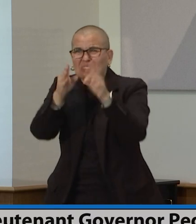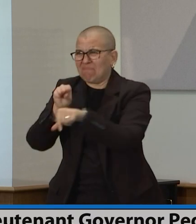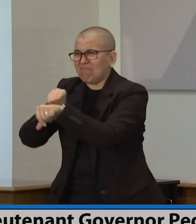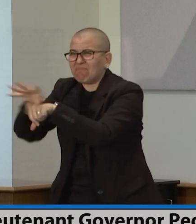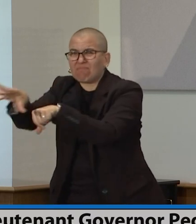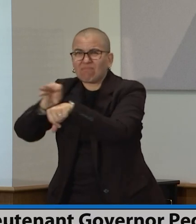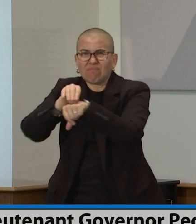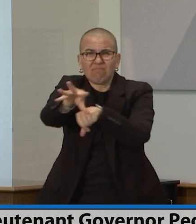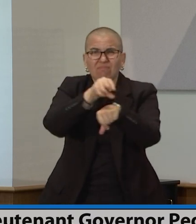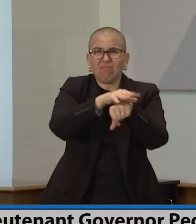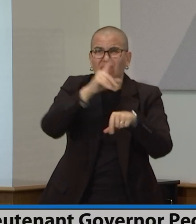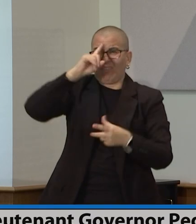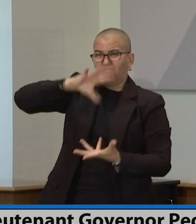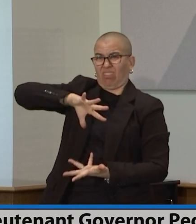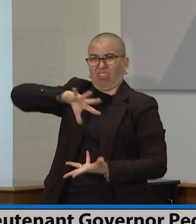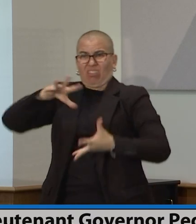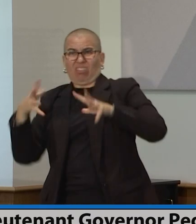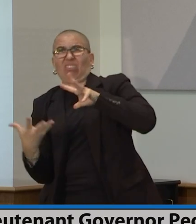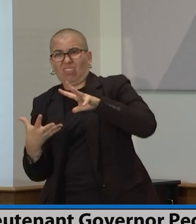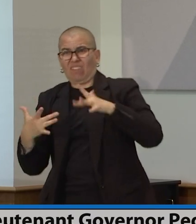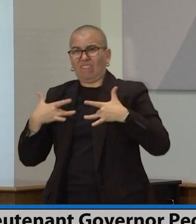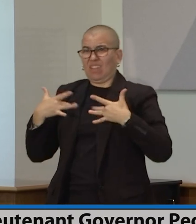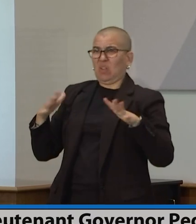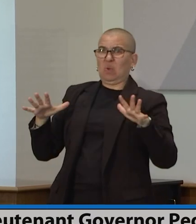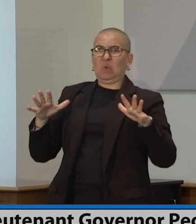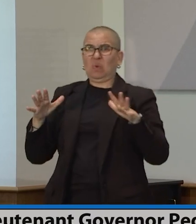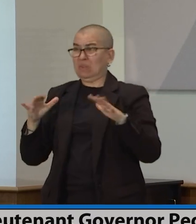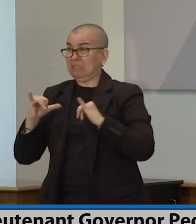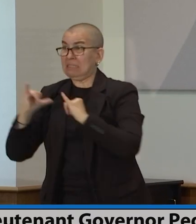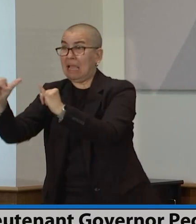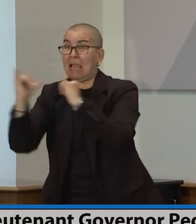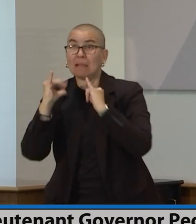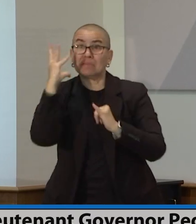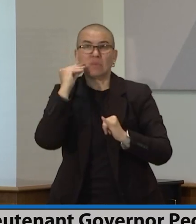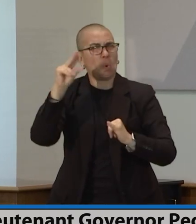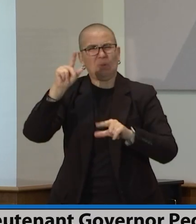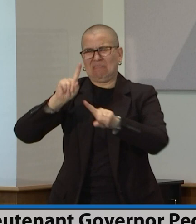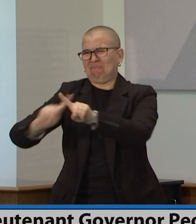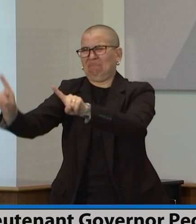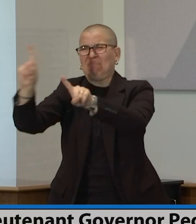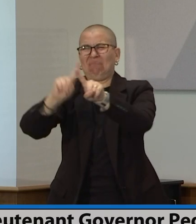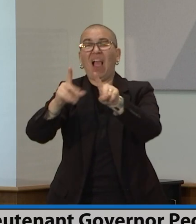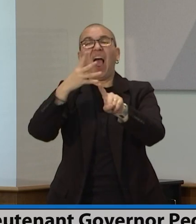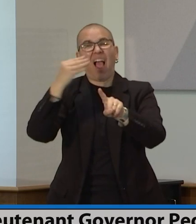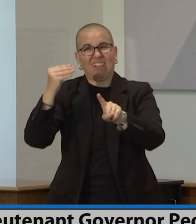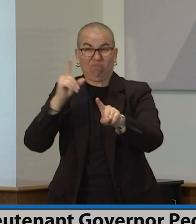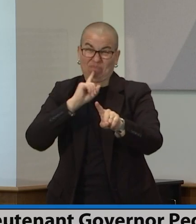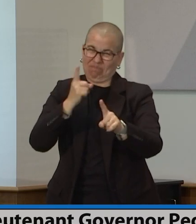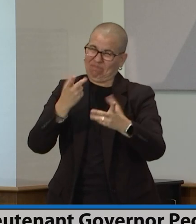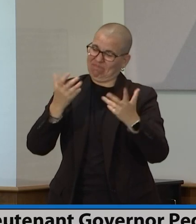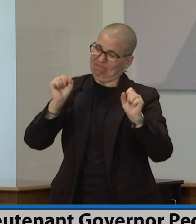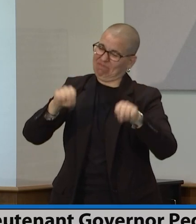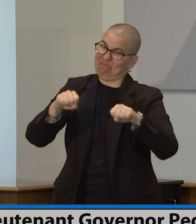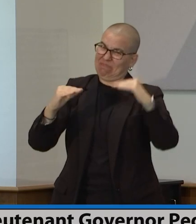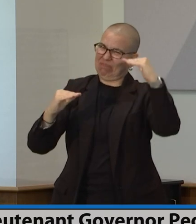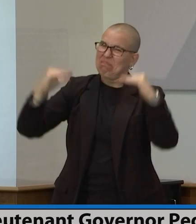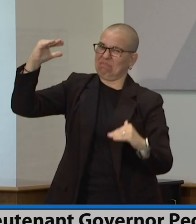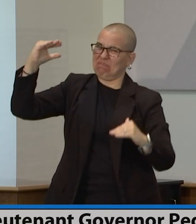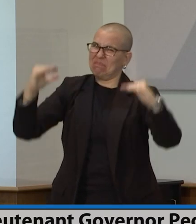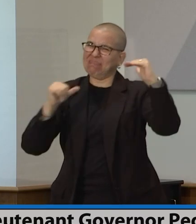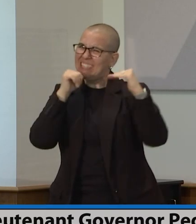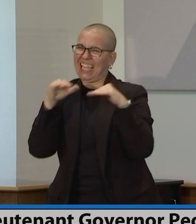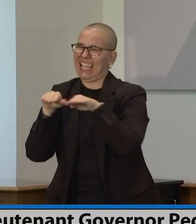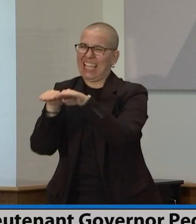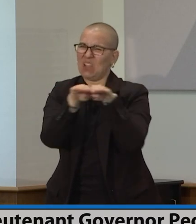reach the end of this very long winter and talk about recovery, we must focus our attention and investments on